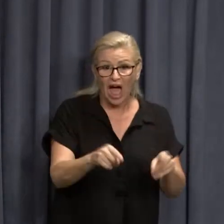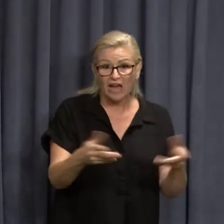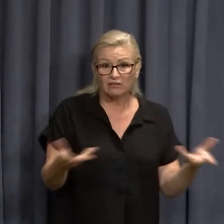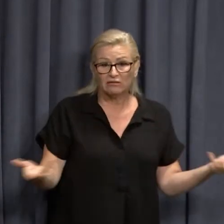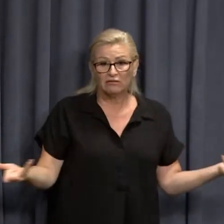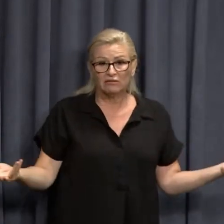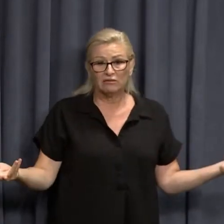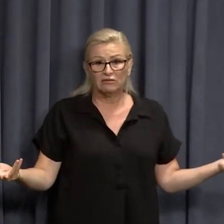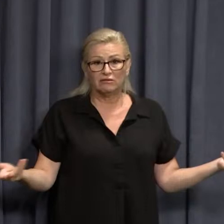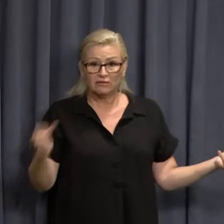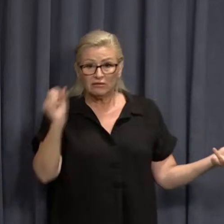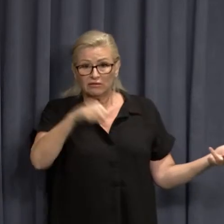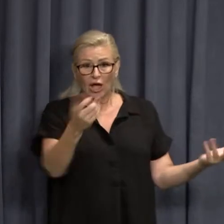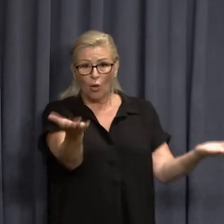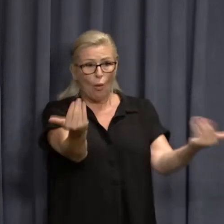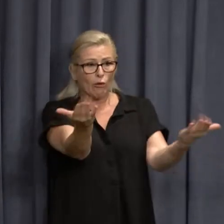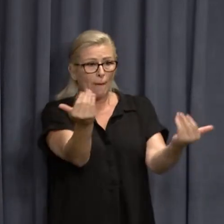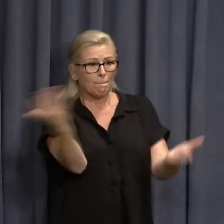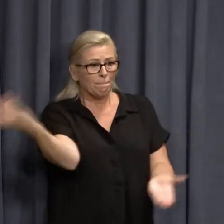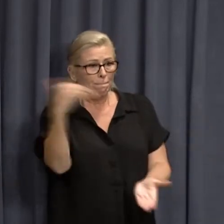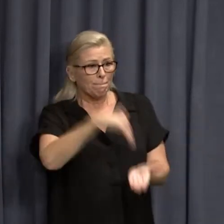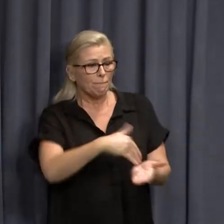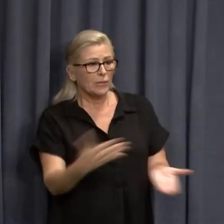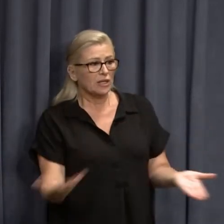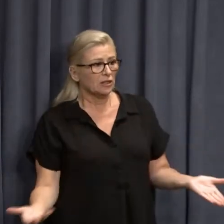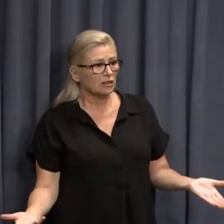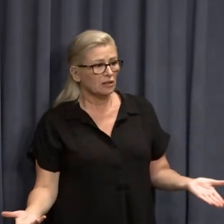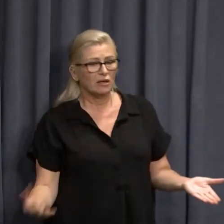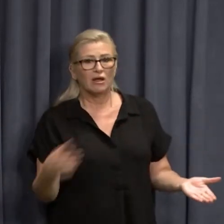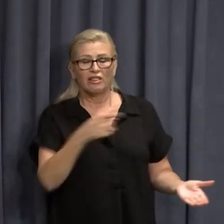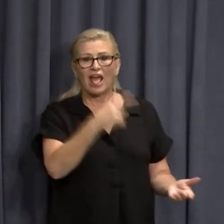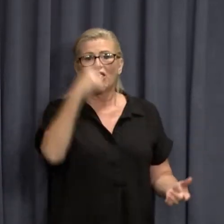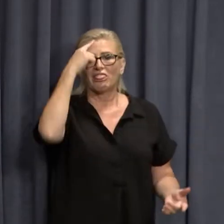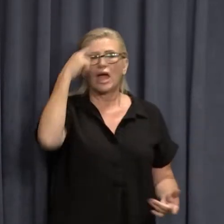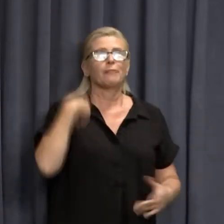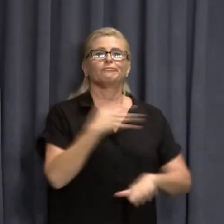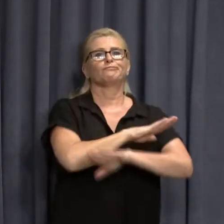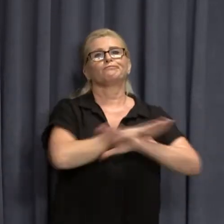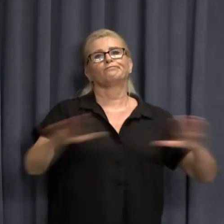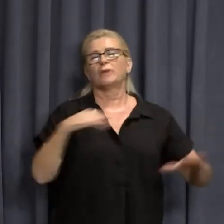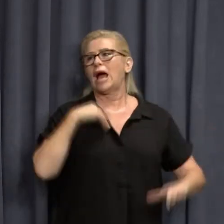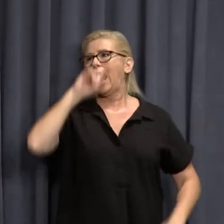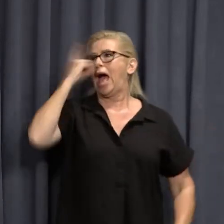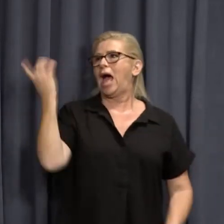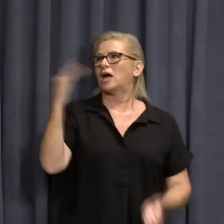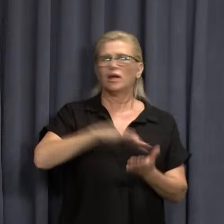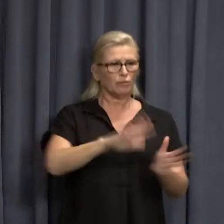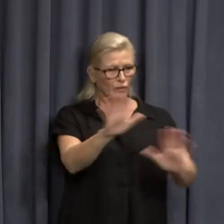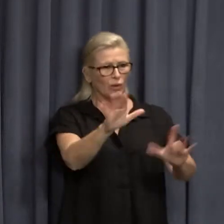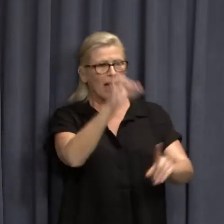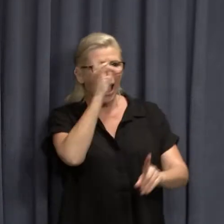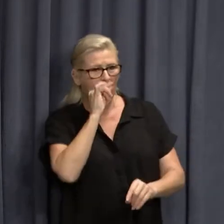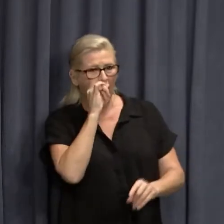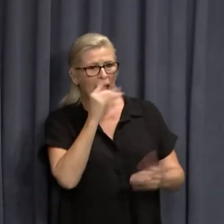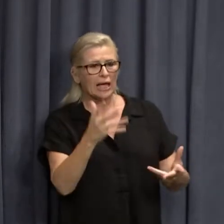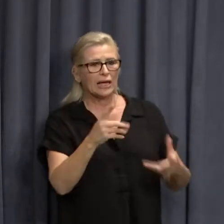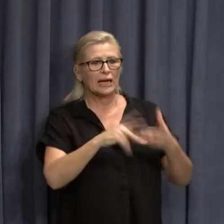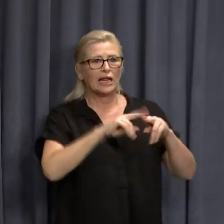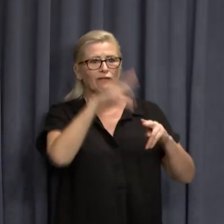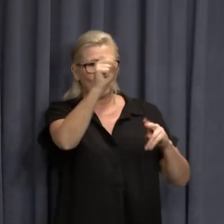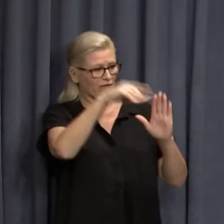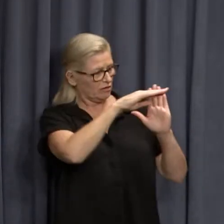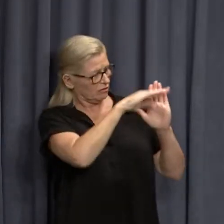they can come back. So I think what they think is they can't come back, but they can if you're a family or you meet some of the exemption